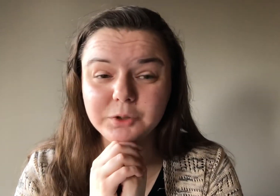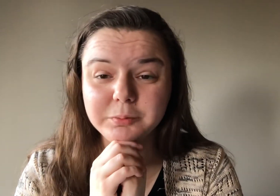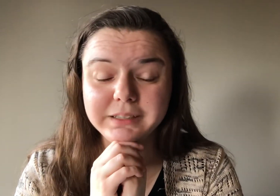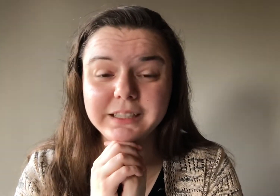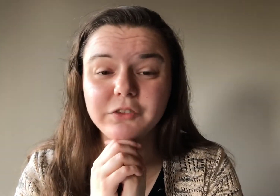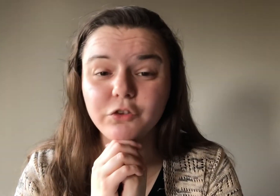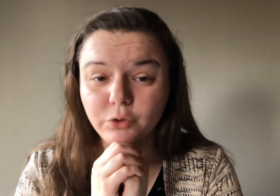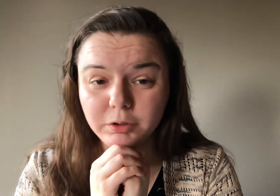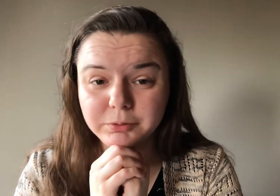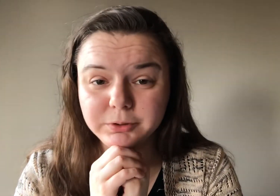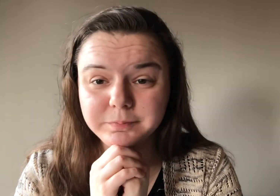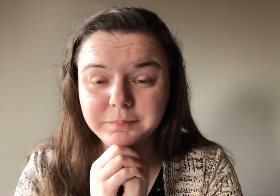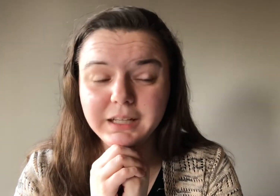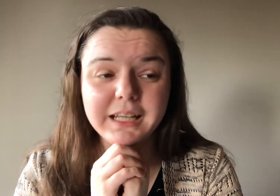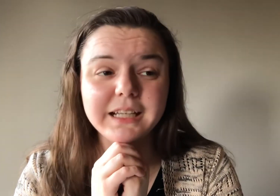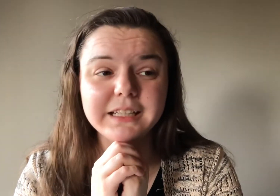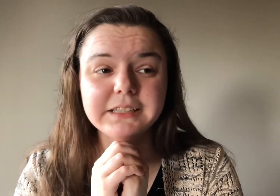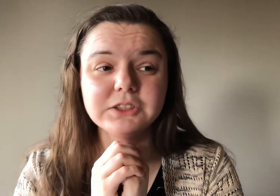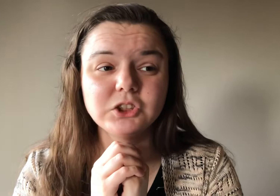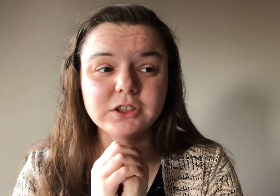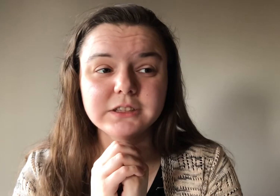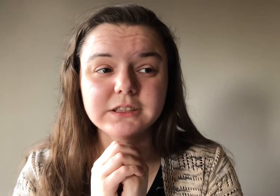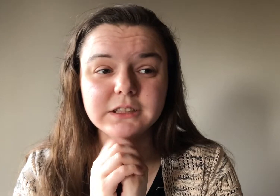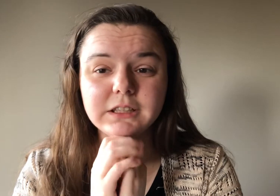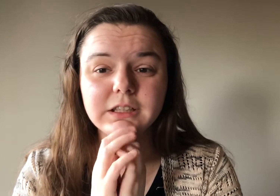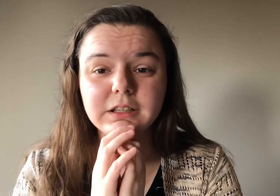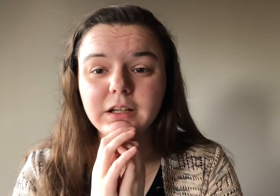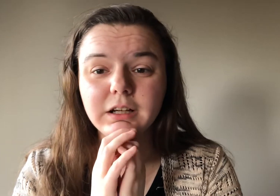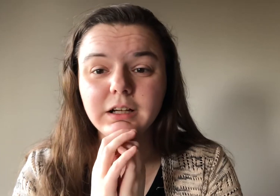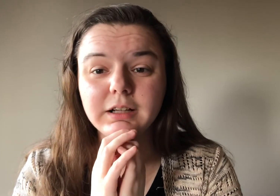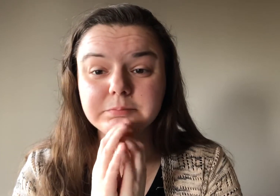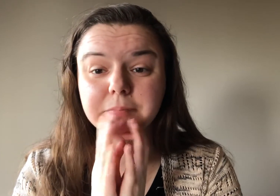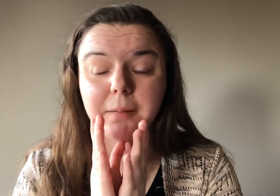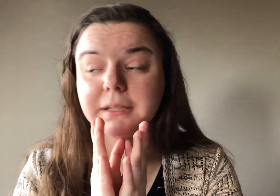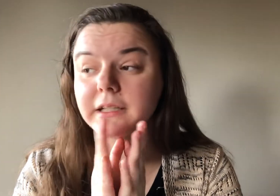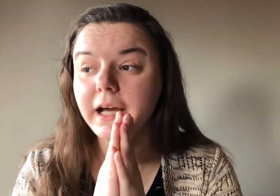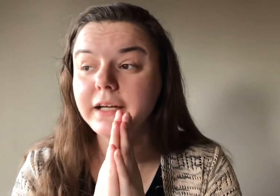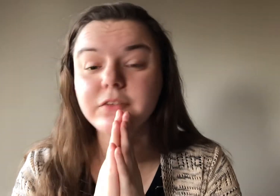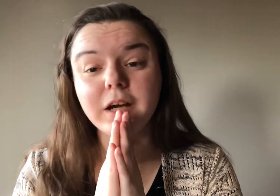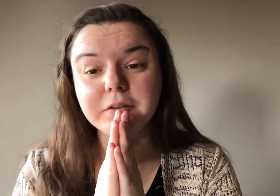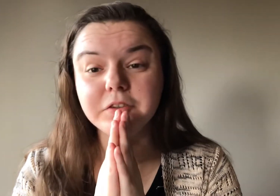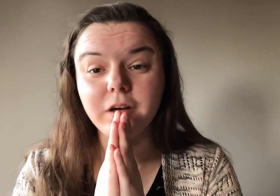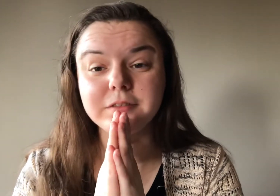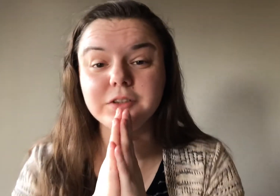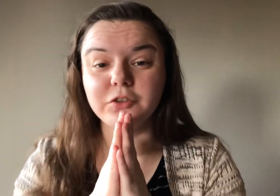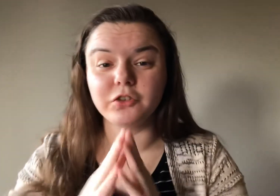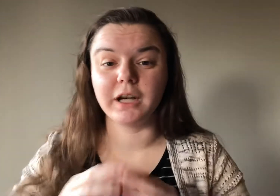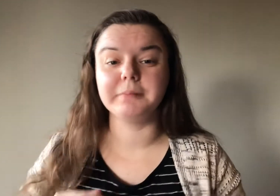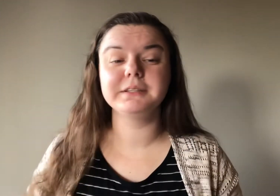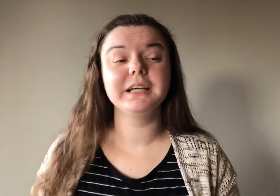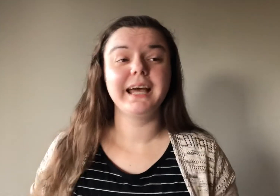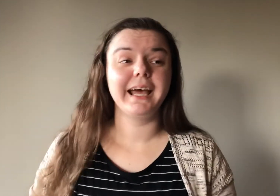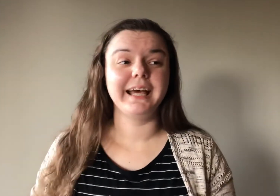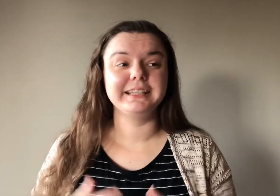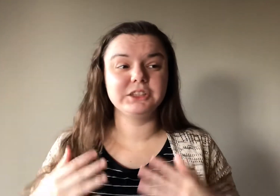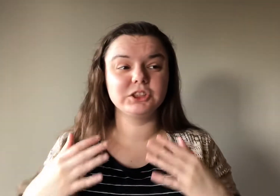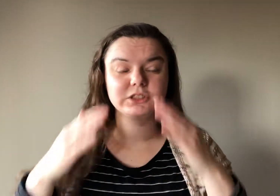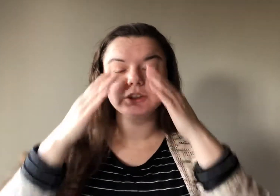Moonbin is adorable. He's just a puppy cat is how he's often described. And he's just